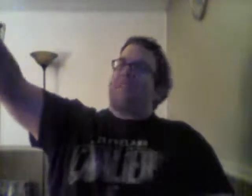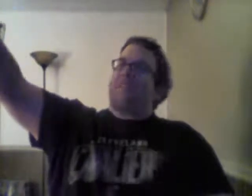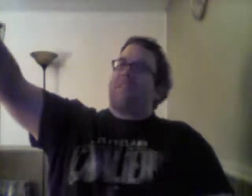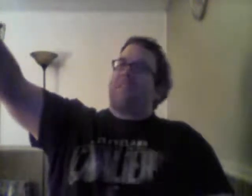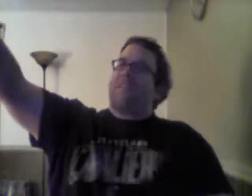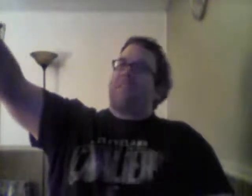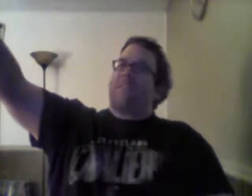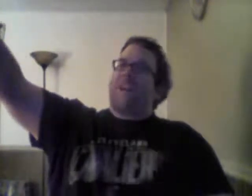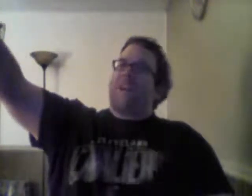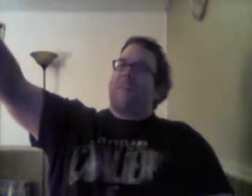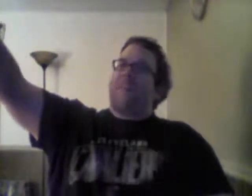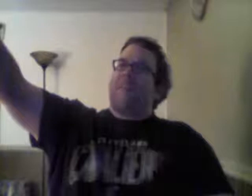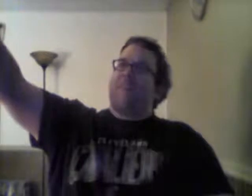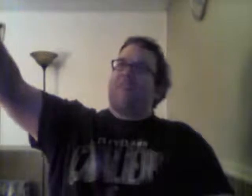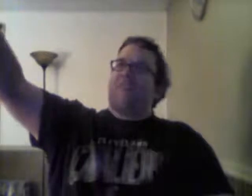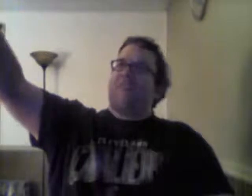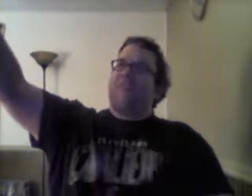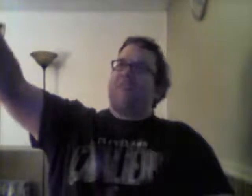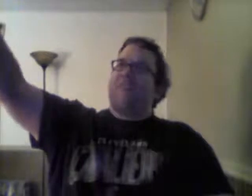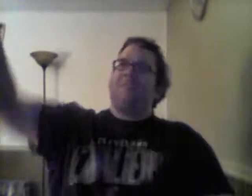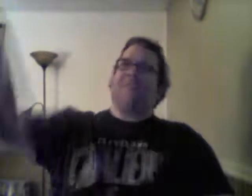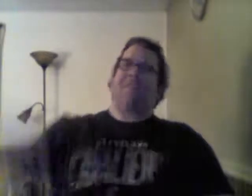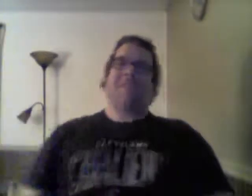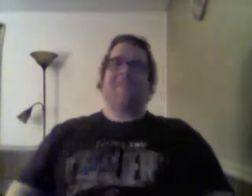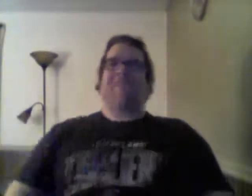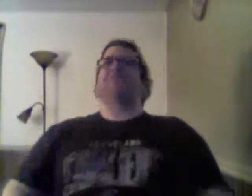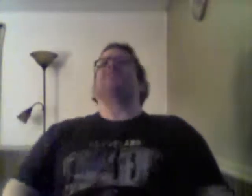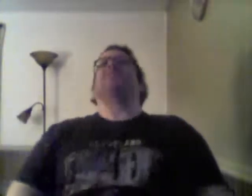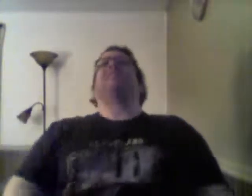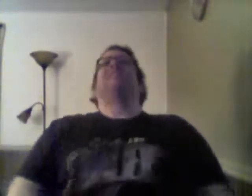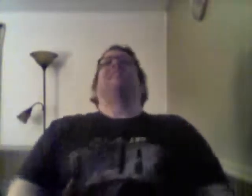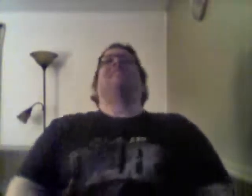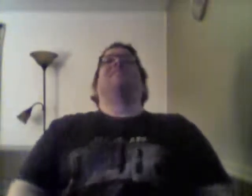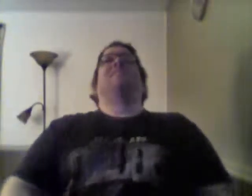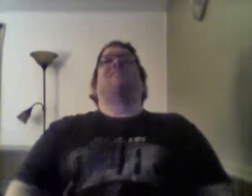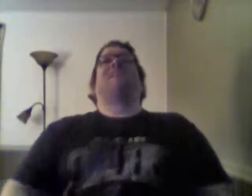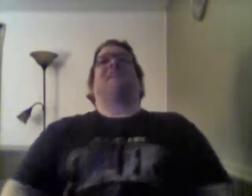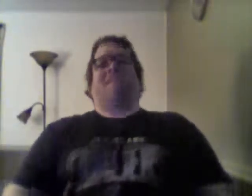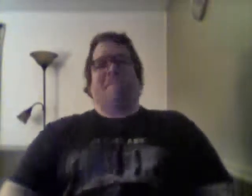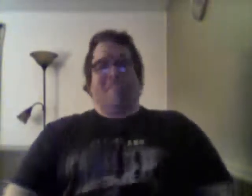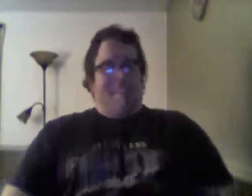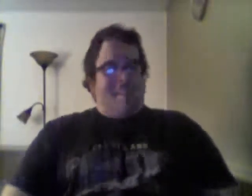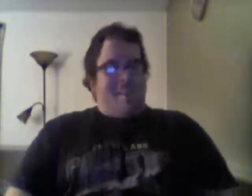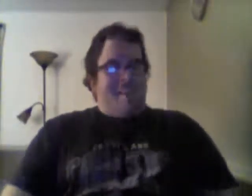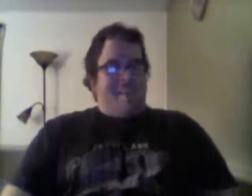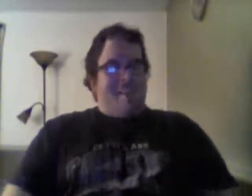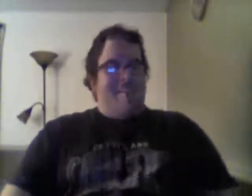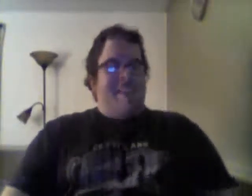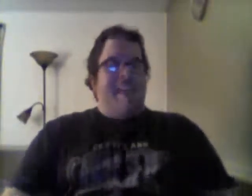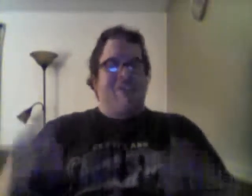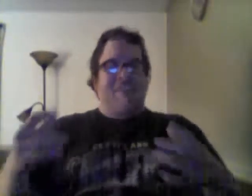like, there's not much time left. There's still two stories to go. like, holy shit. So, Gawkers is actually,